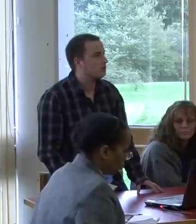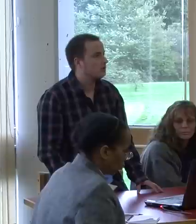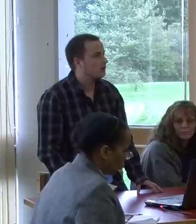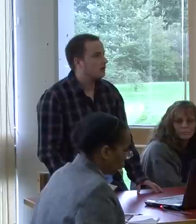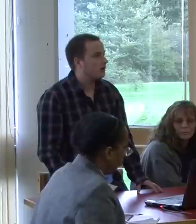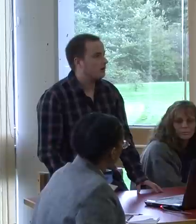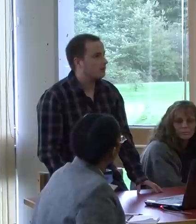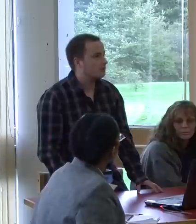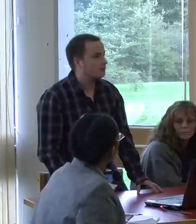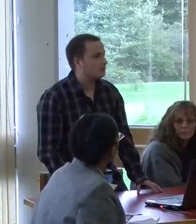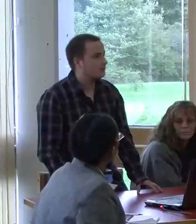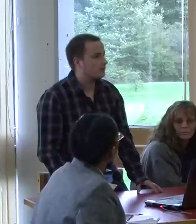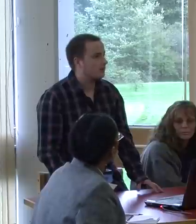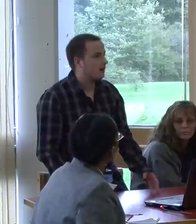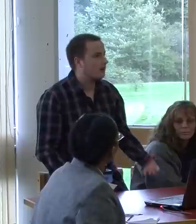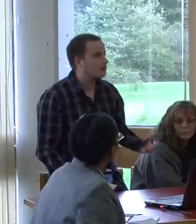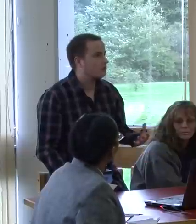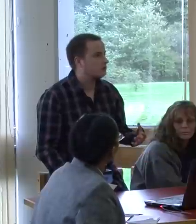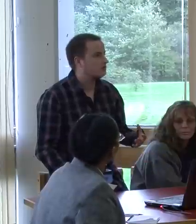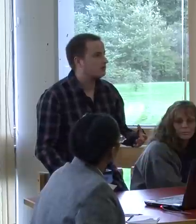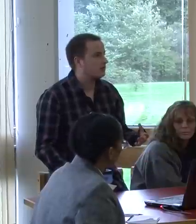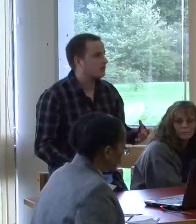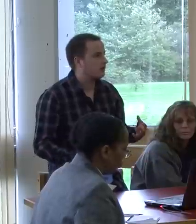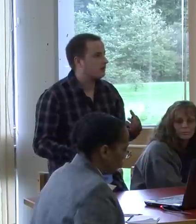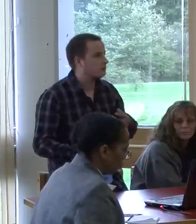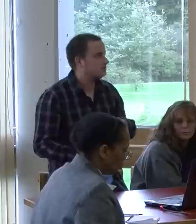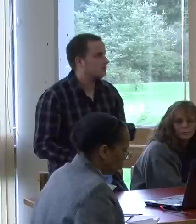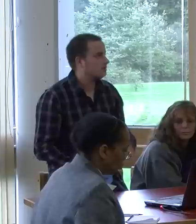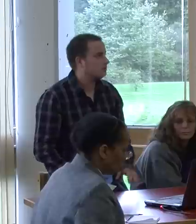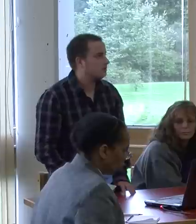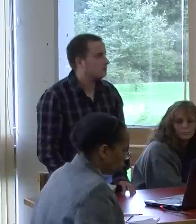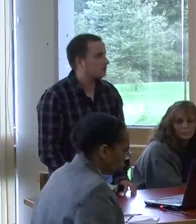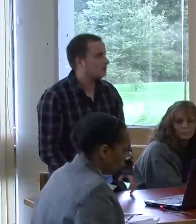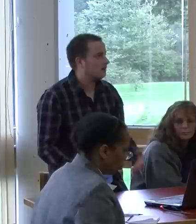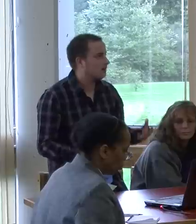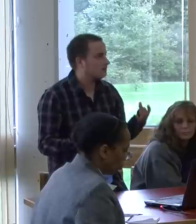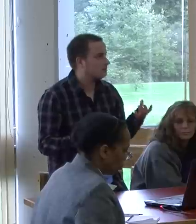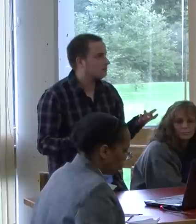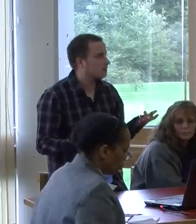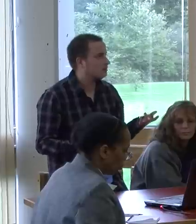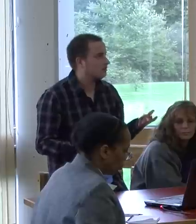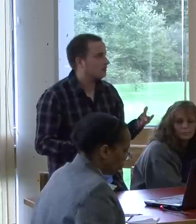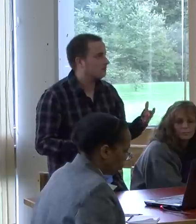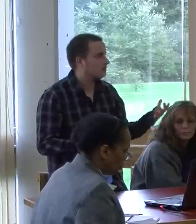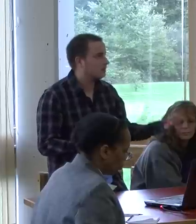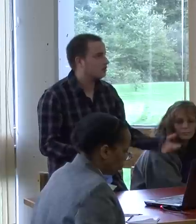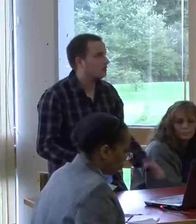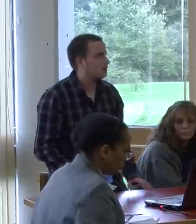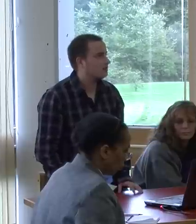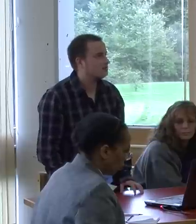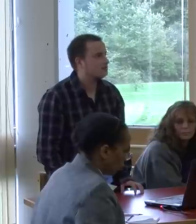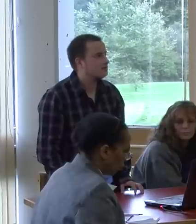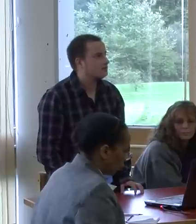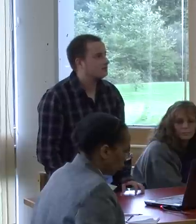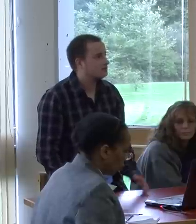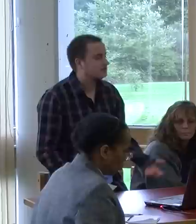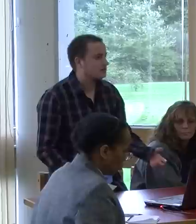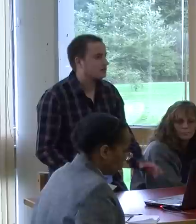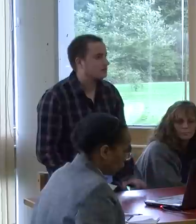I noticed that I was the only one that had to wear hearing aids. So